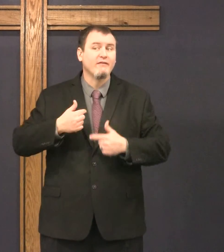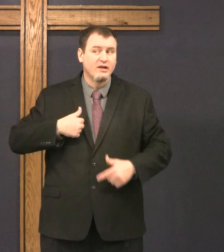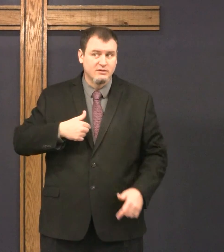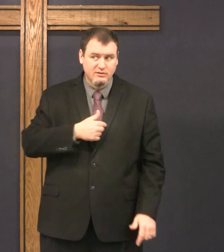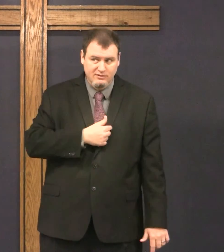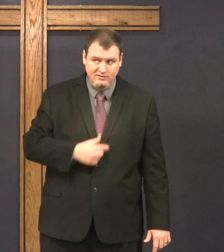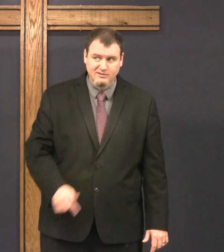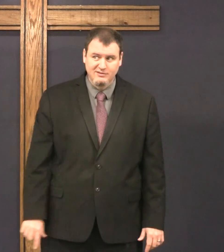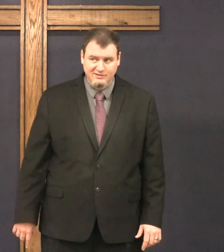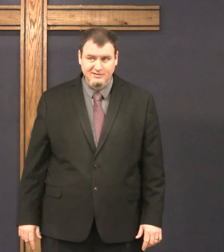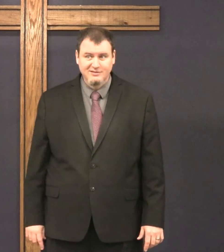all of us.